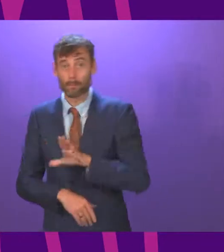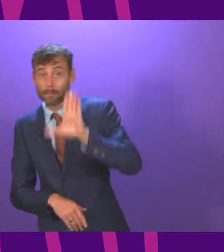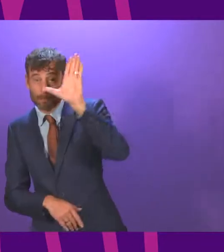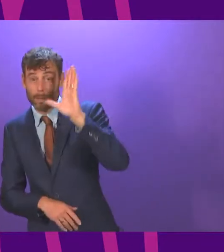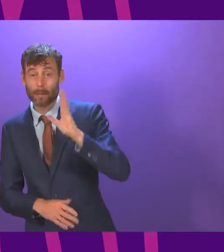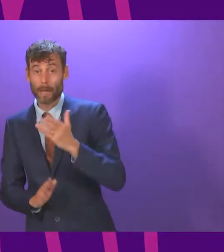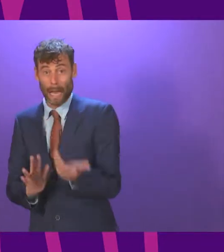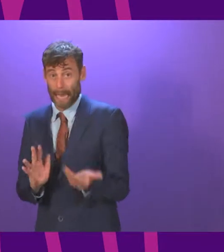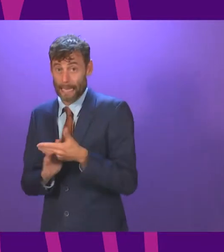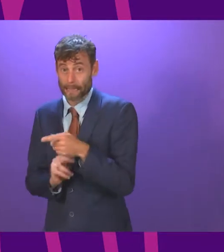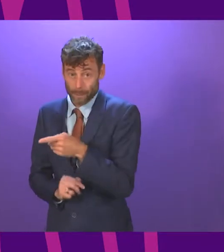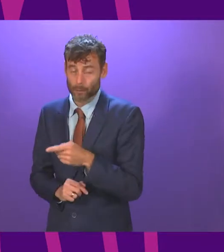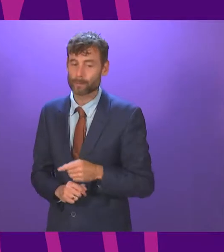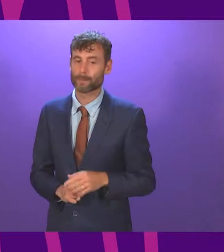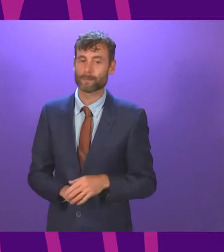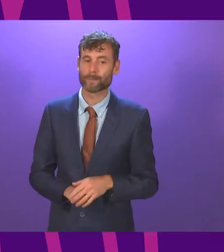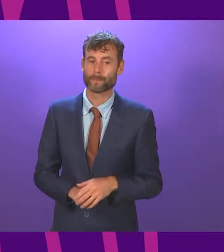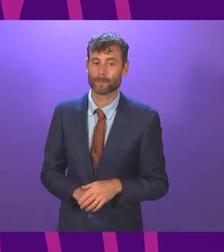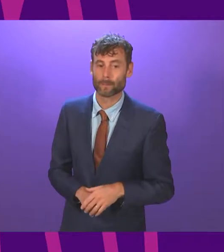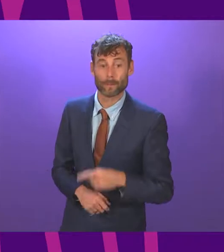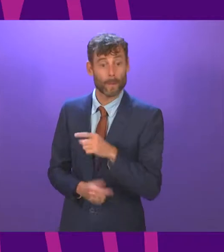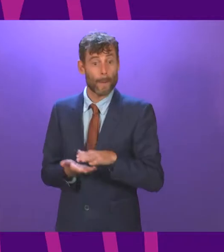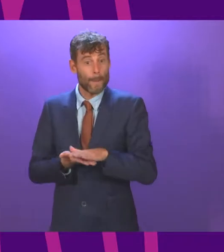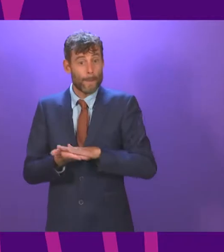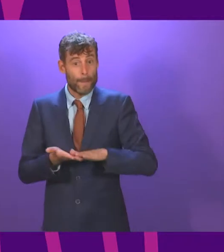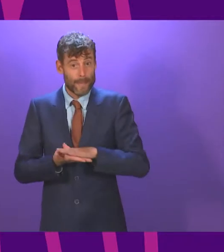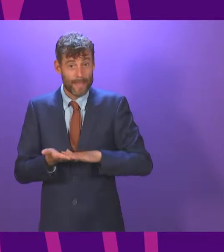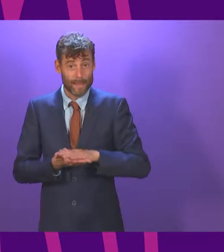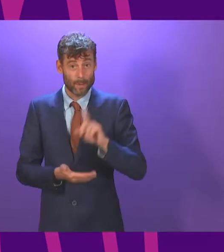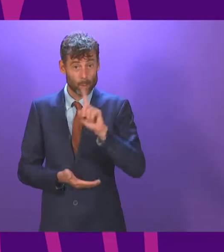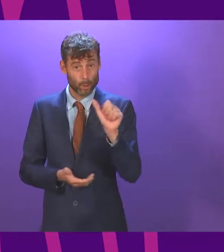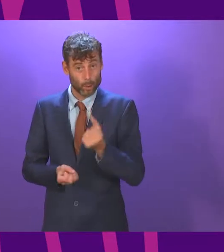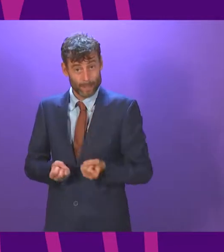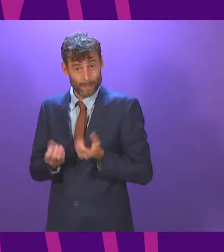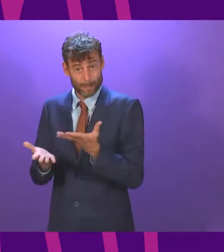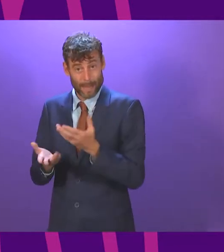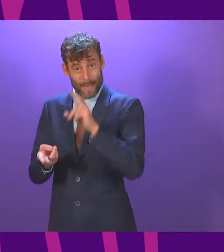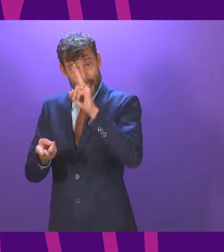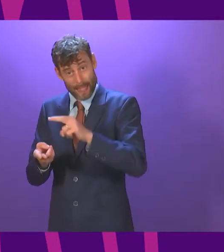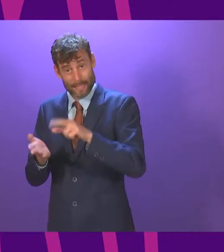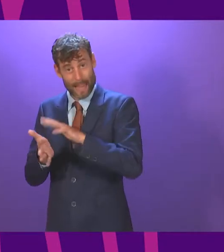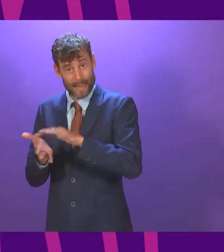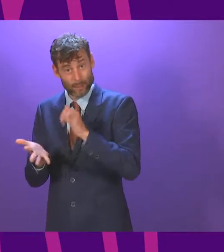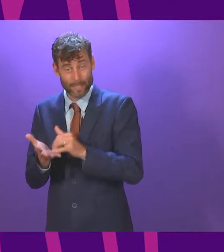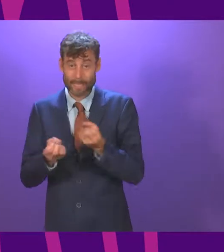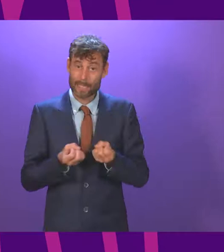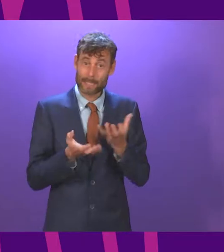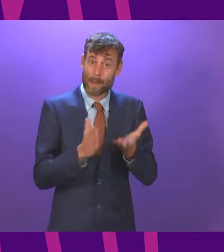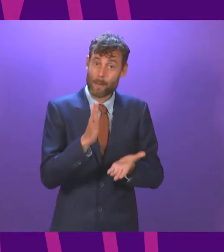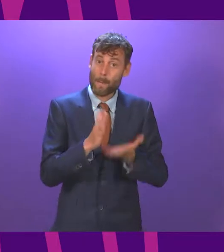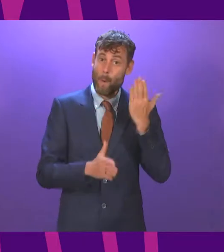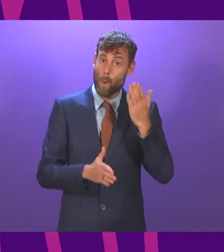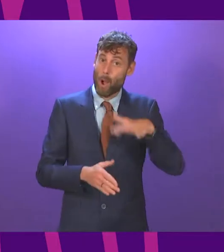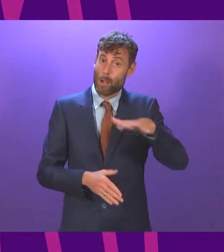I'll take an intervention. John Mason. Is the member arguing that we should have given less to the NHS and more to local government? Paul O'Kane.